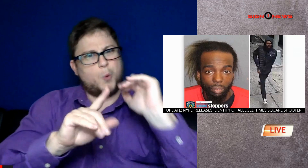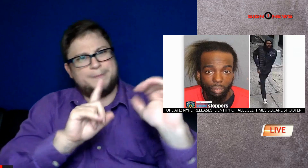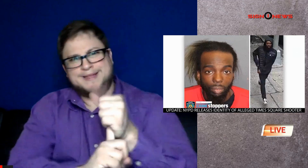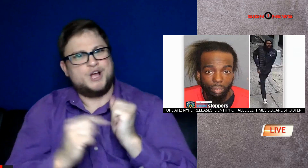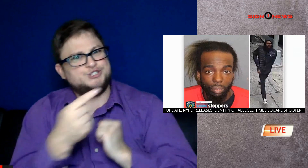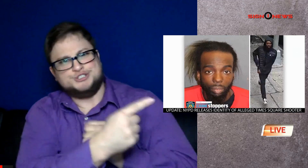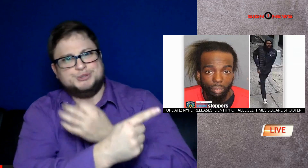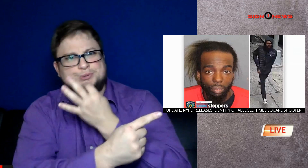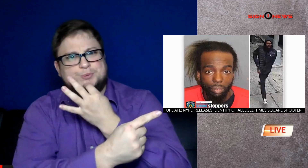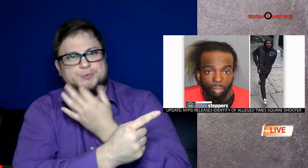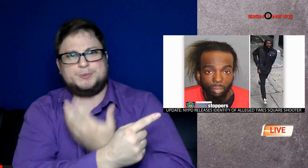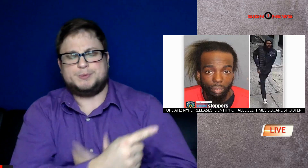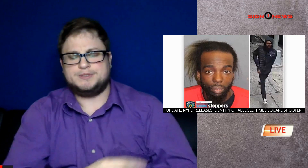I hope they catch him soon